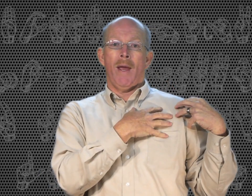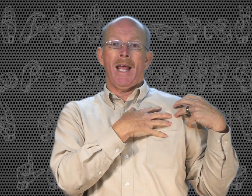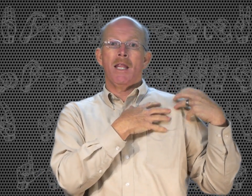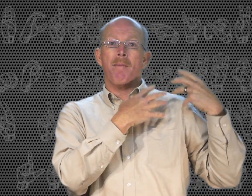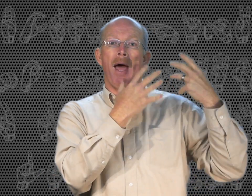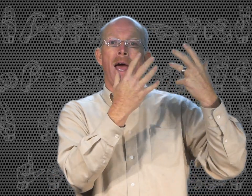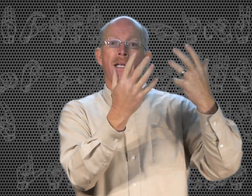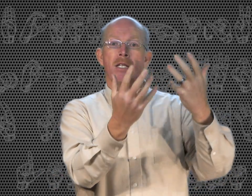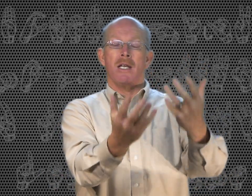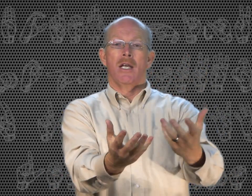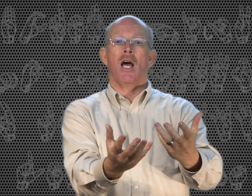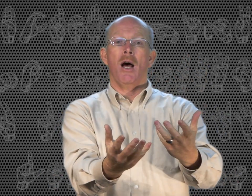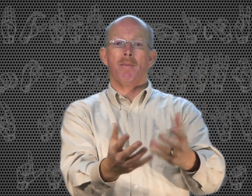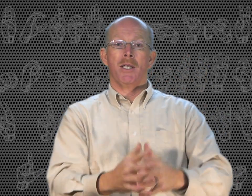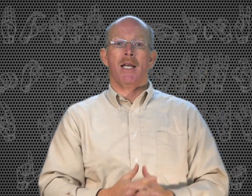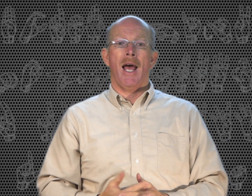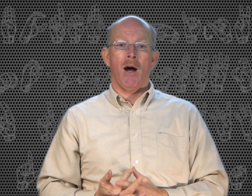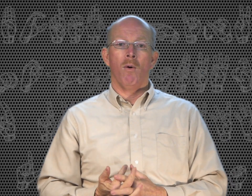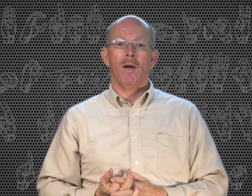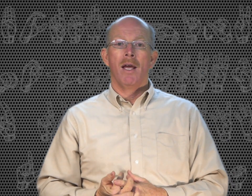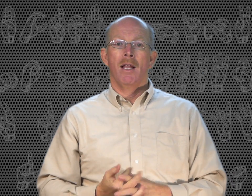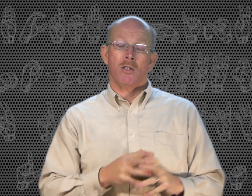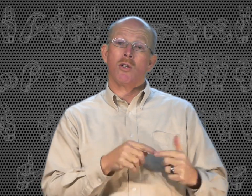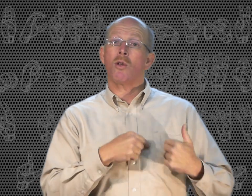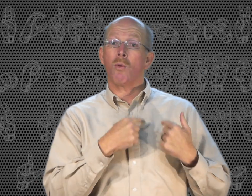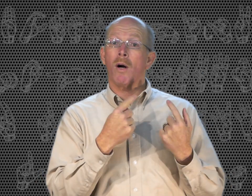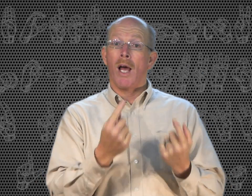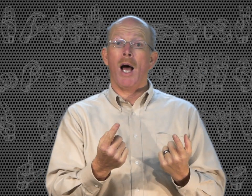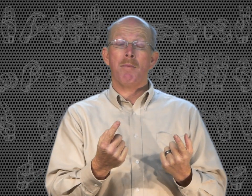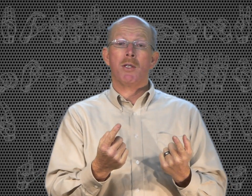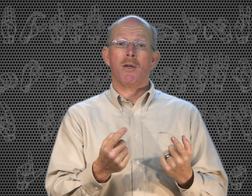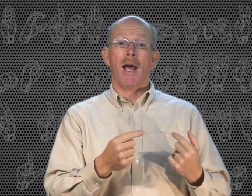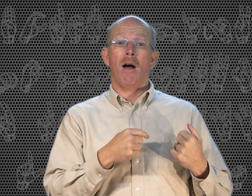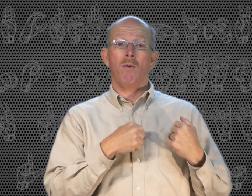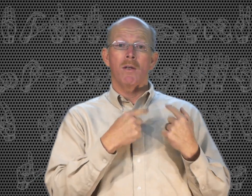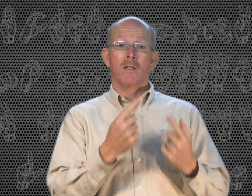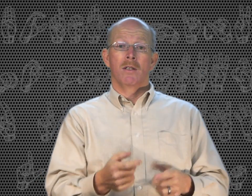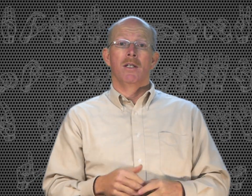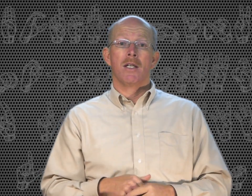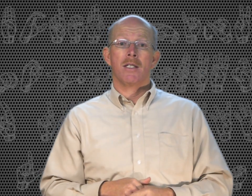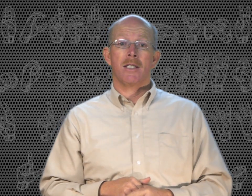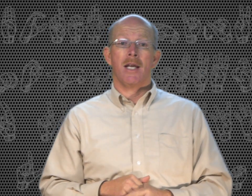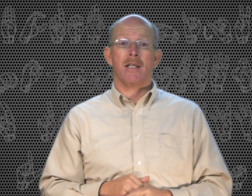So in the past, up to now. It's also the word, up to now, since.